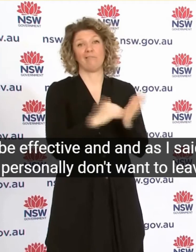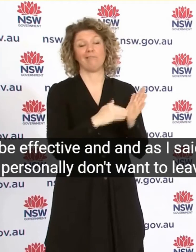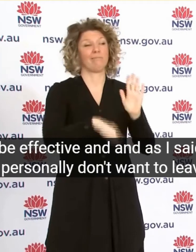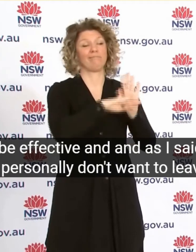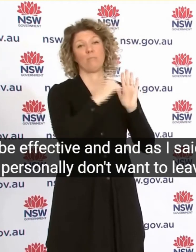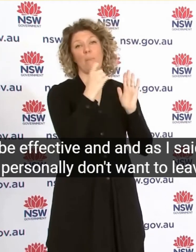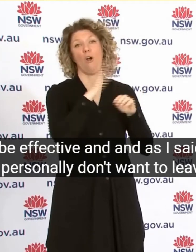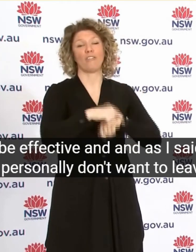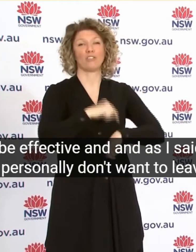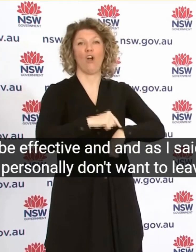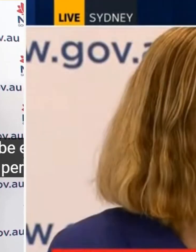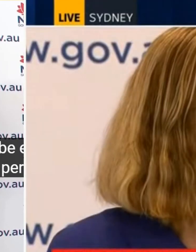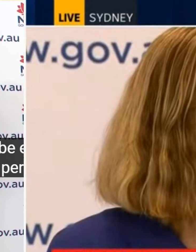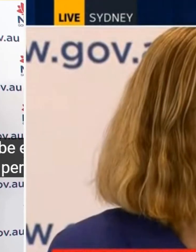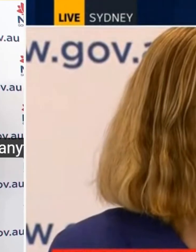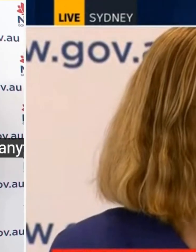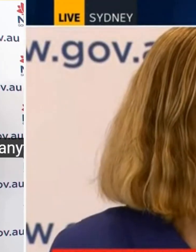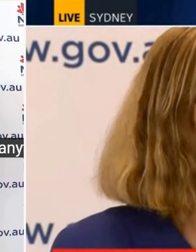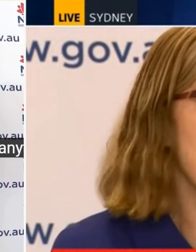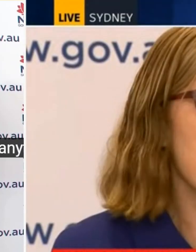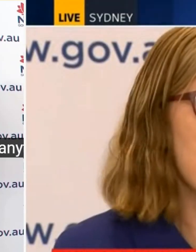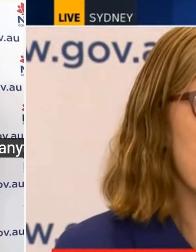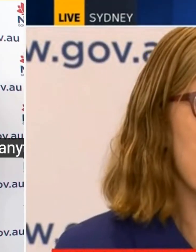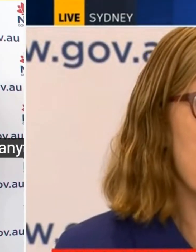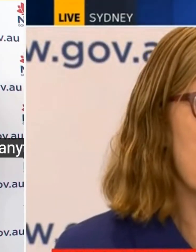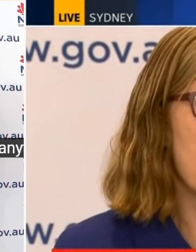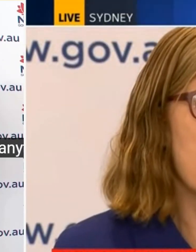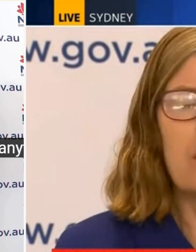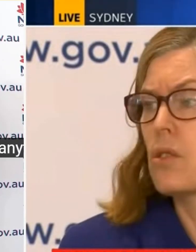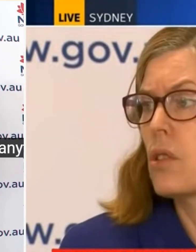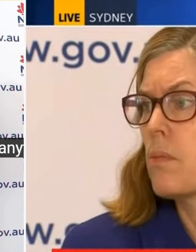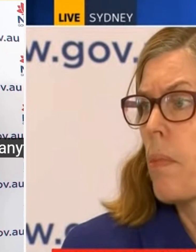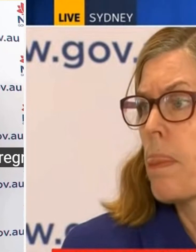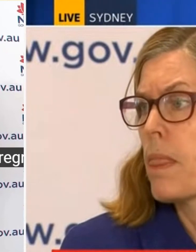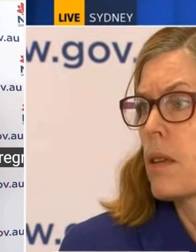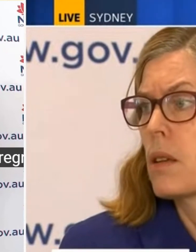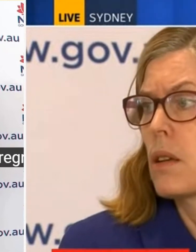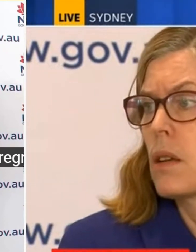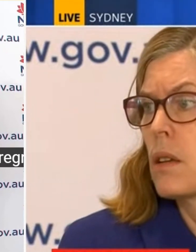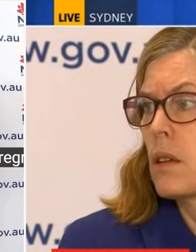urned Or Any Regret In Terms Of The Things That We Are Doing To Bring This Under To